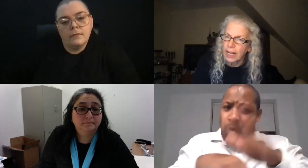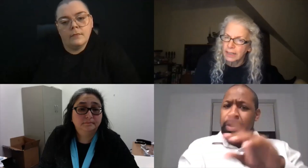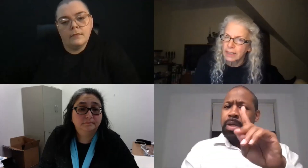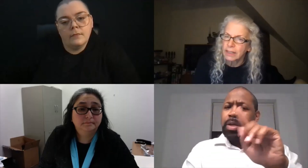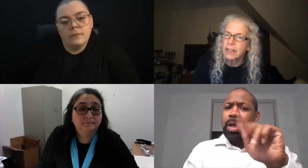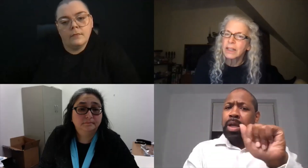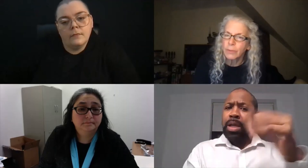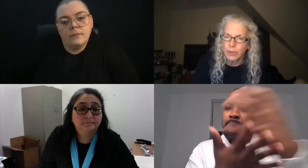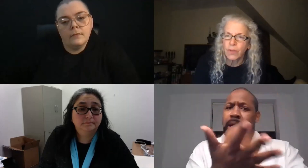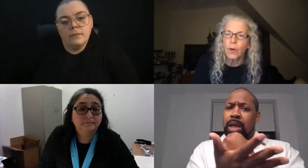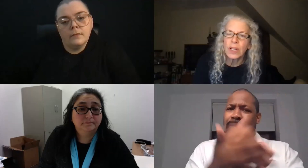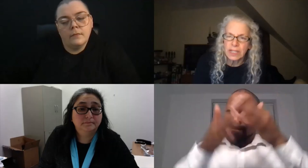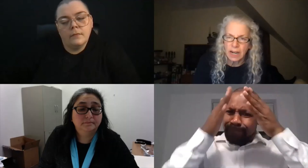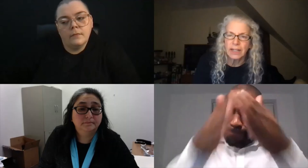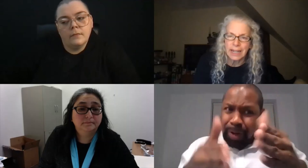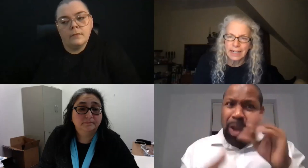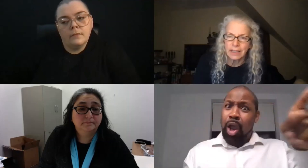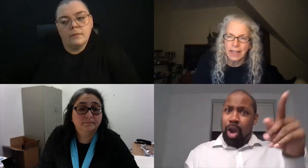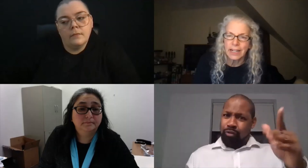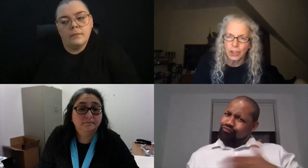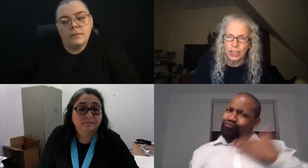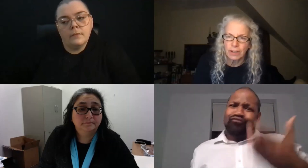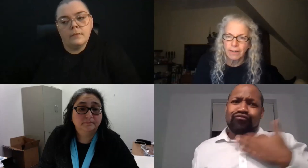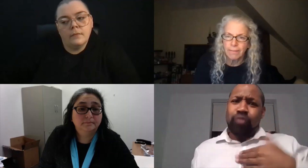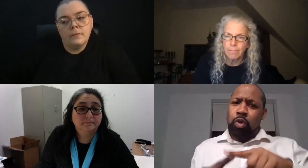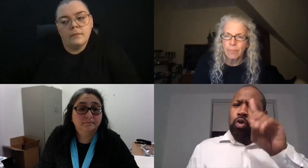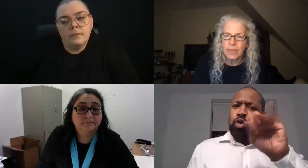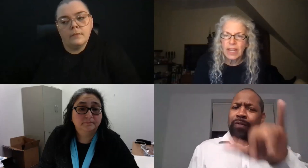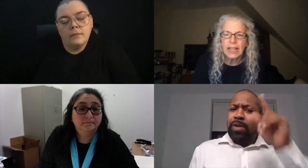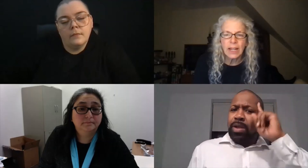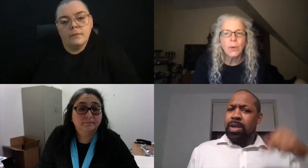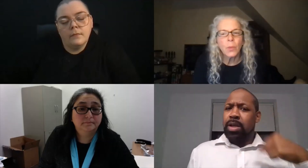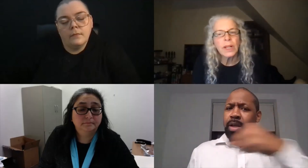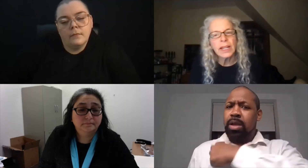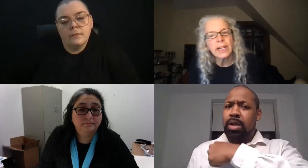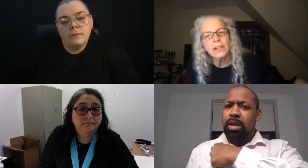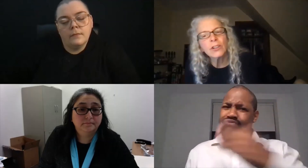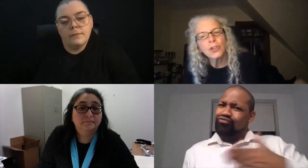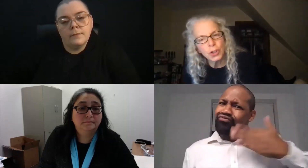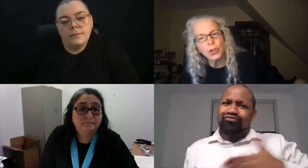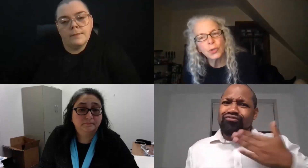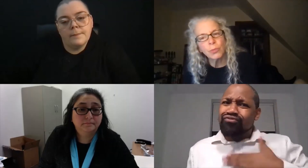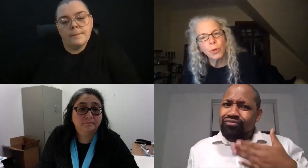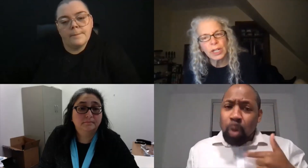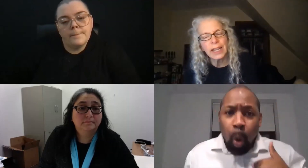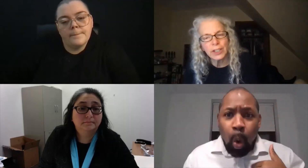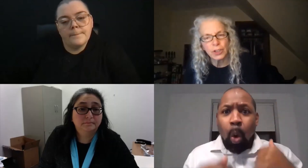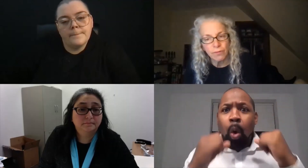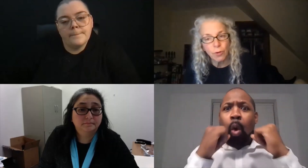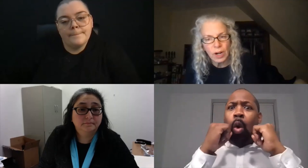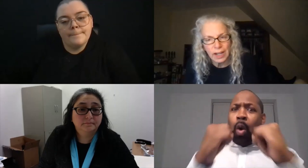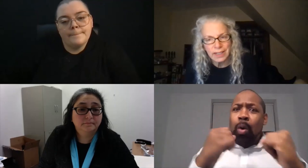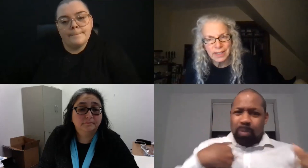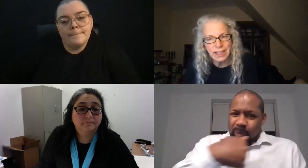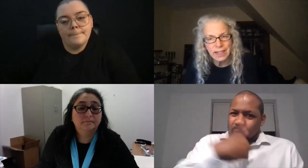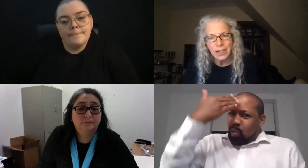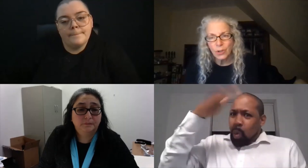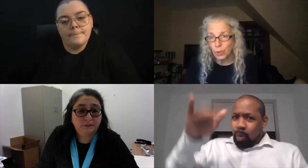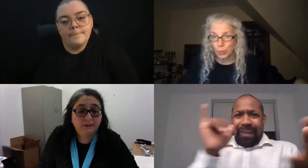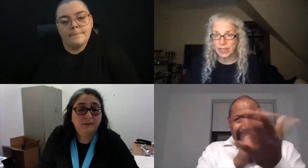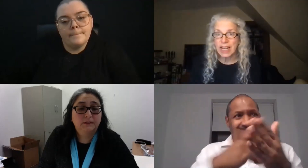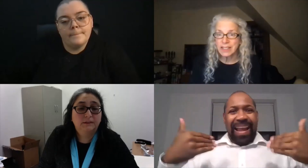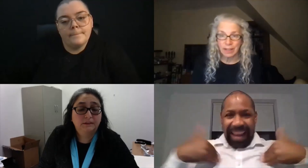in Rhode Island that was focused on data collection, and they were willing to do more collection for us,